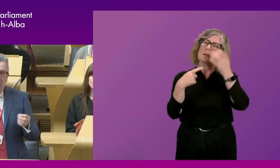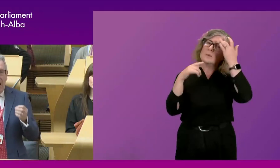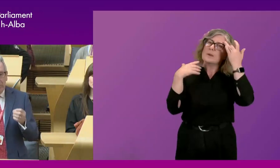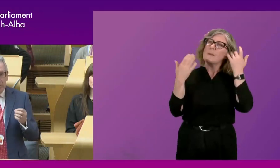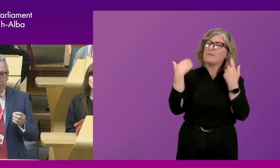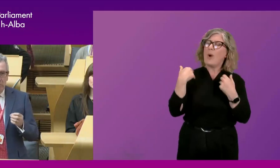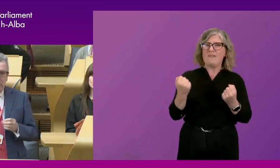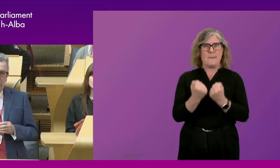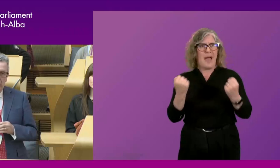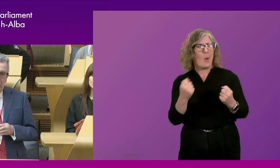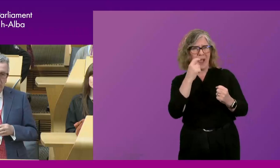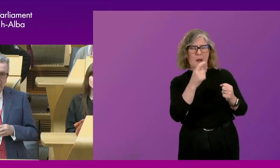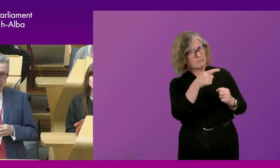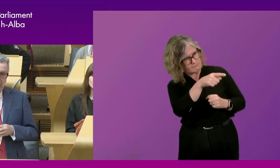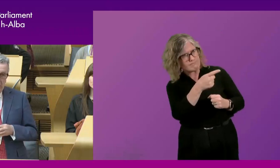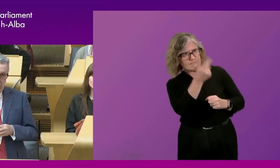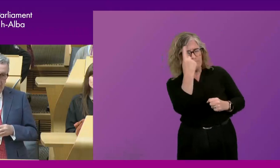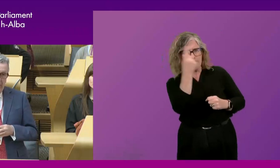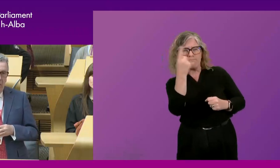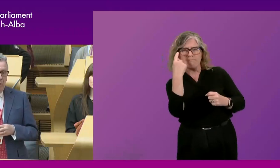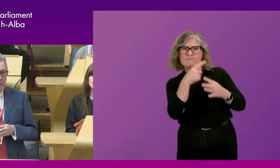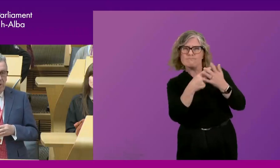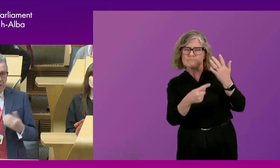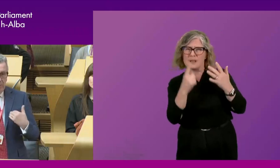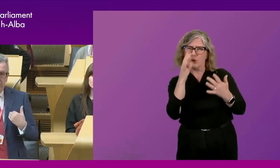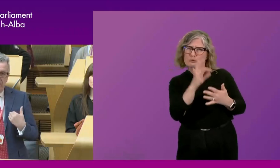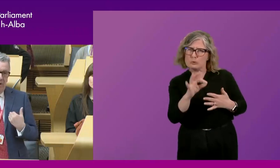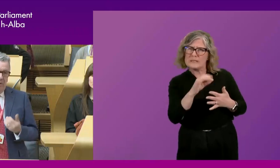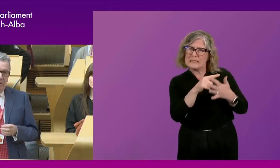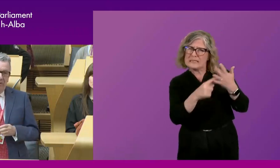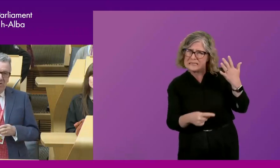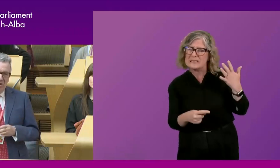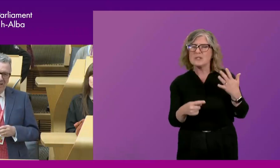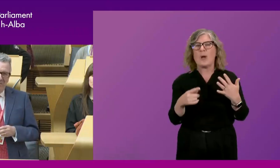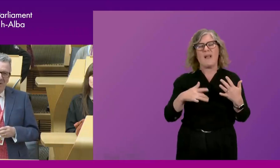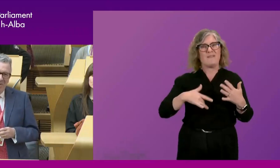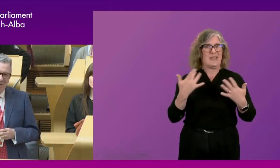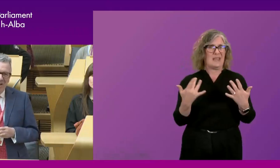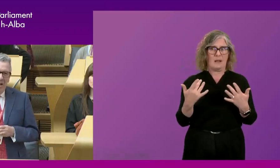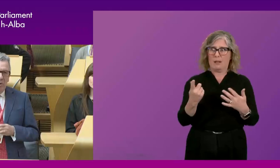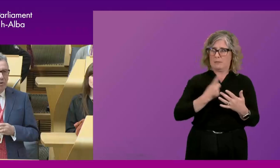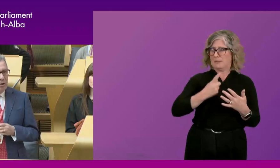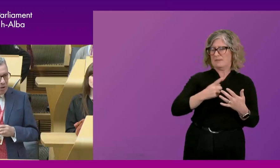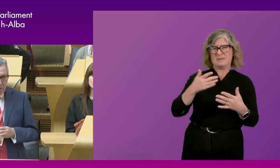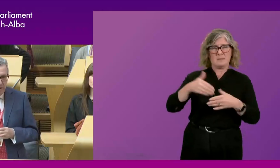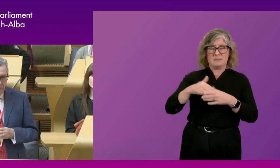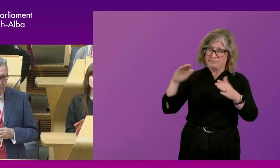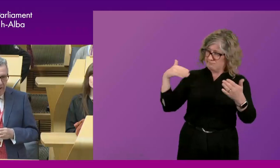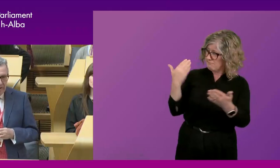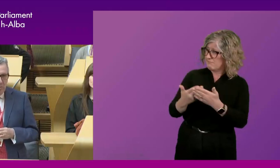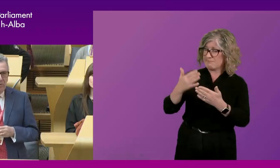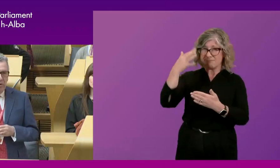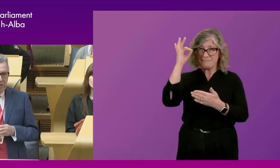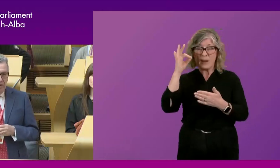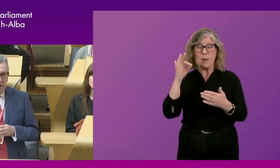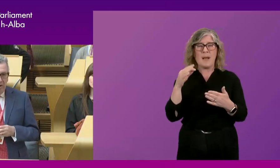check, and we also worked in post-legislative scrutiny, which, in my experience, of being a veteran committee member, we all talk a good game on